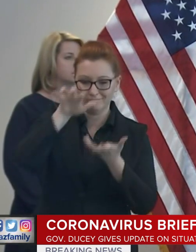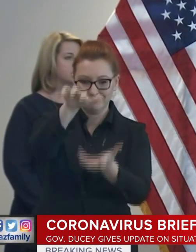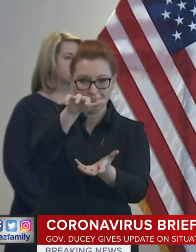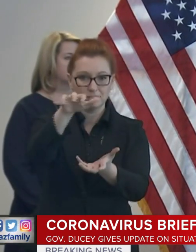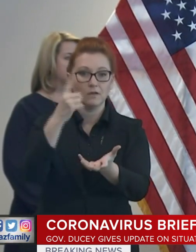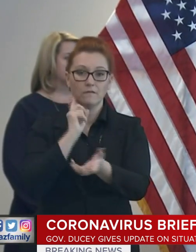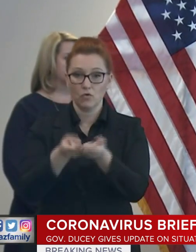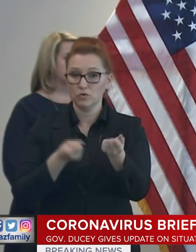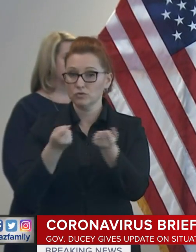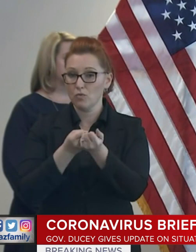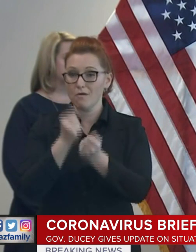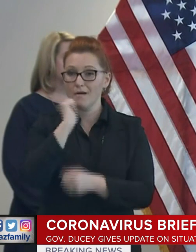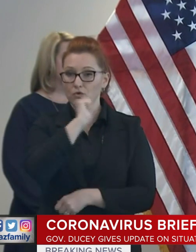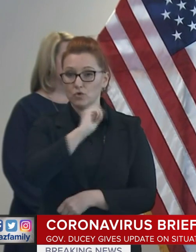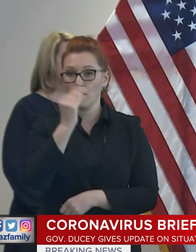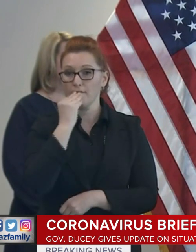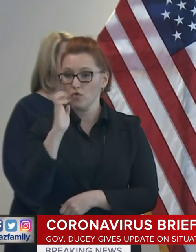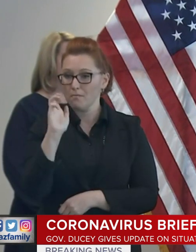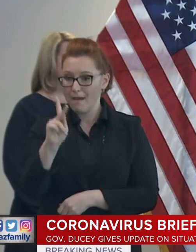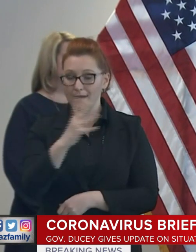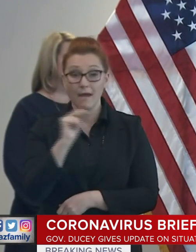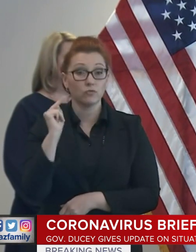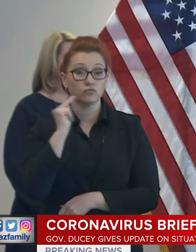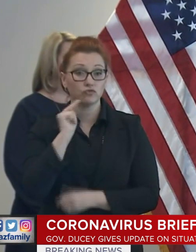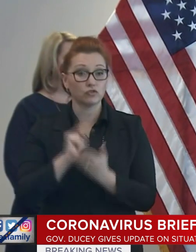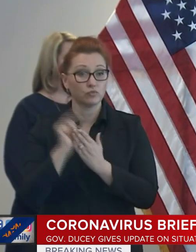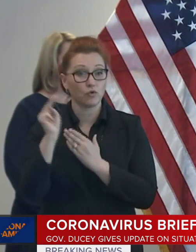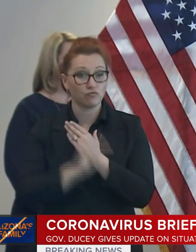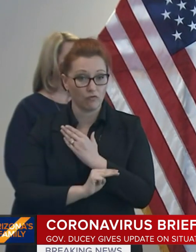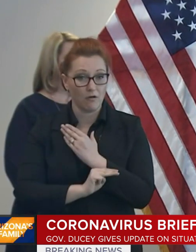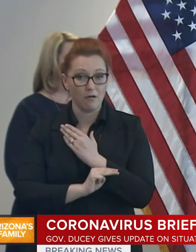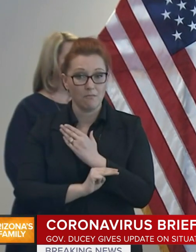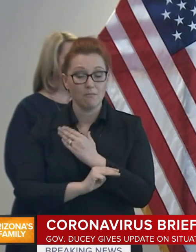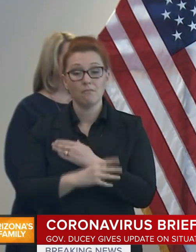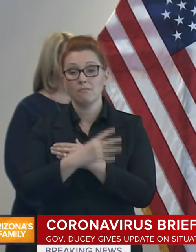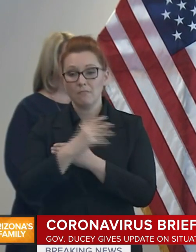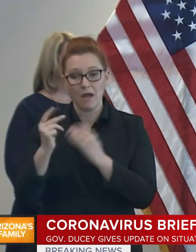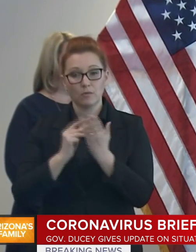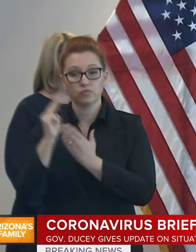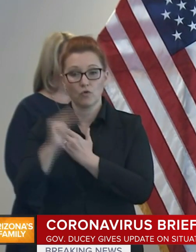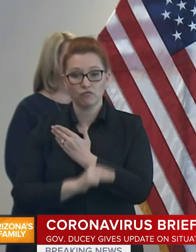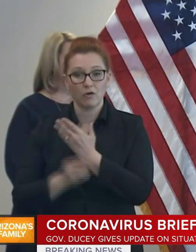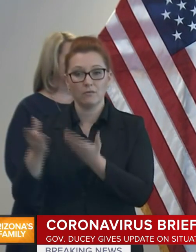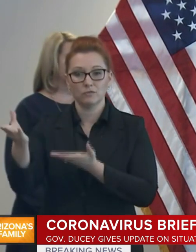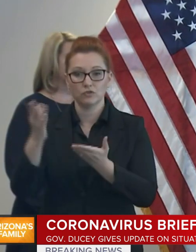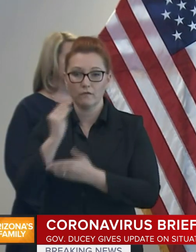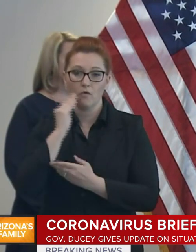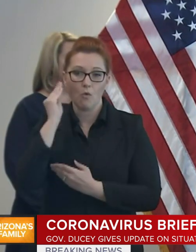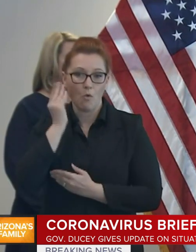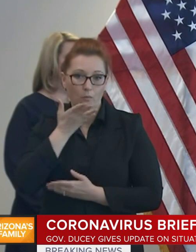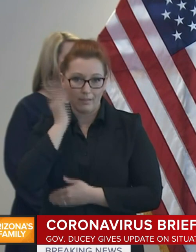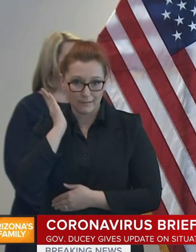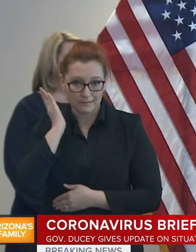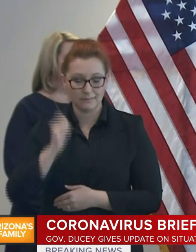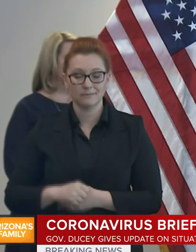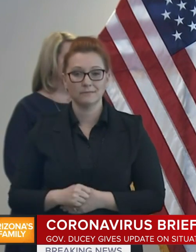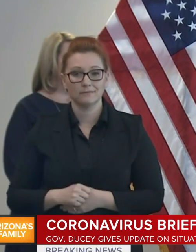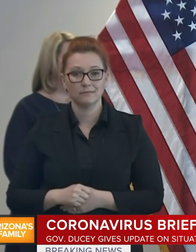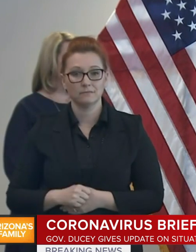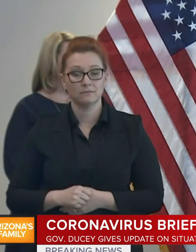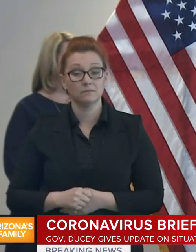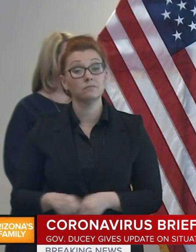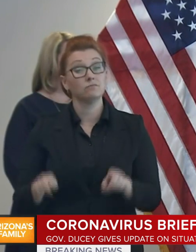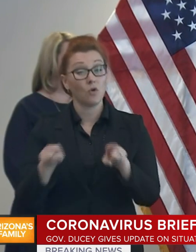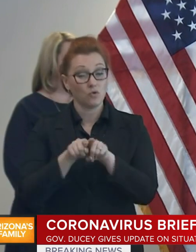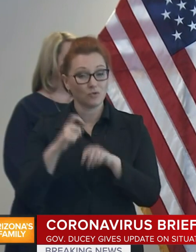support Arizona food banks and nutrition programs and programs that serve the homeless. And also, we had